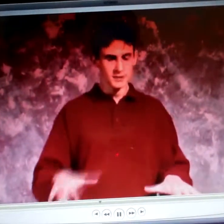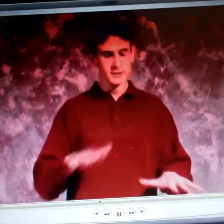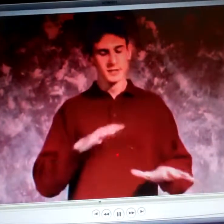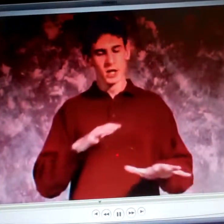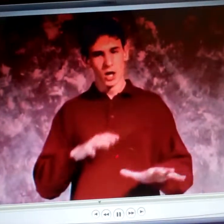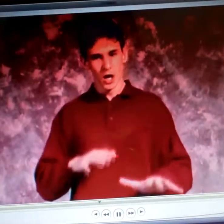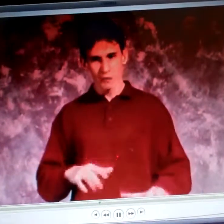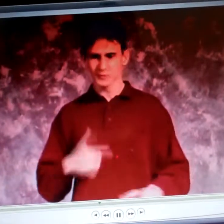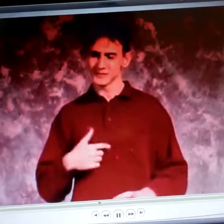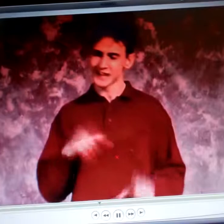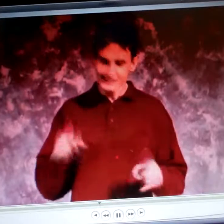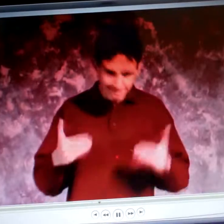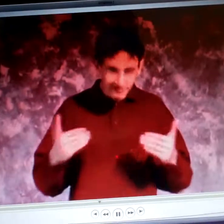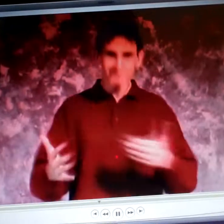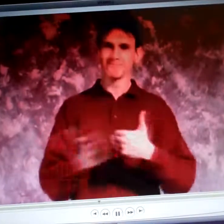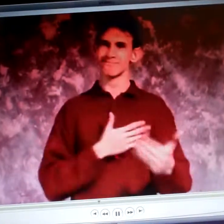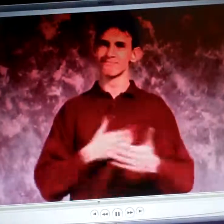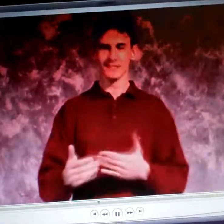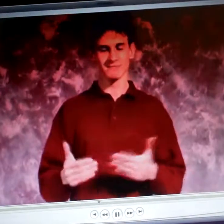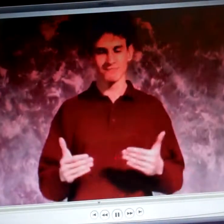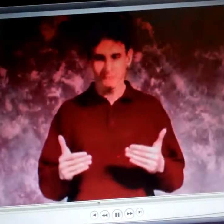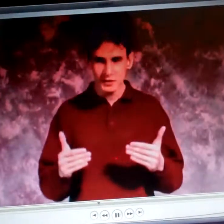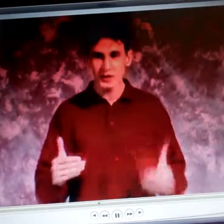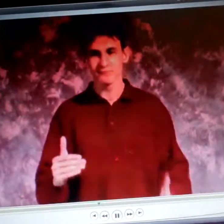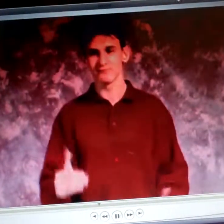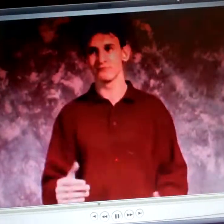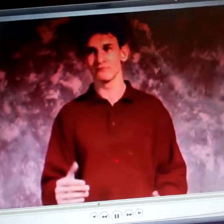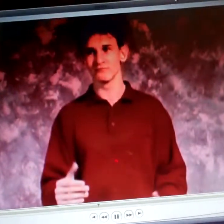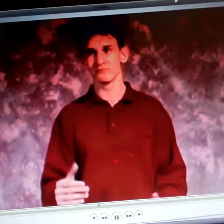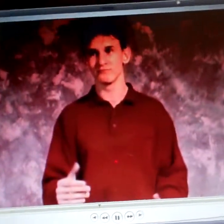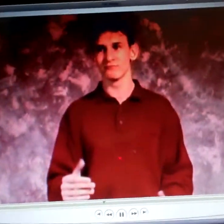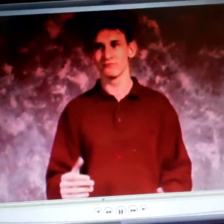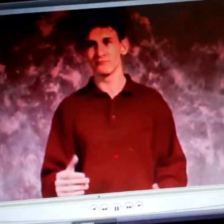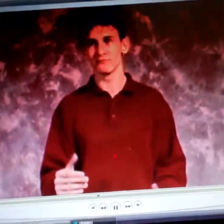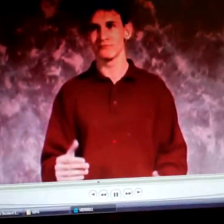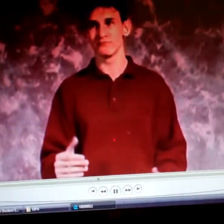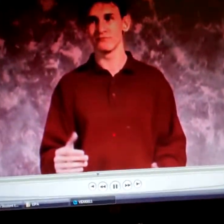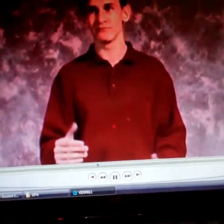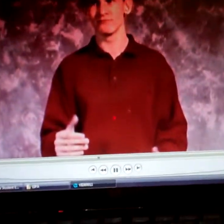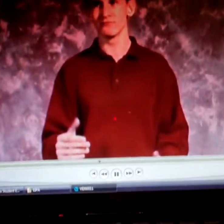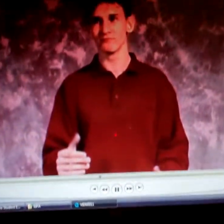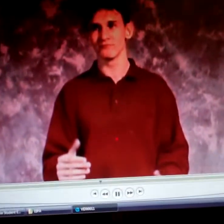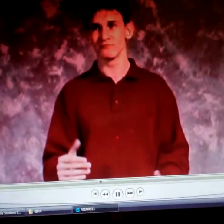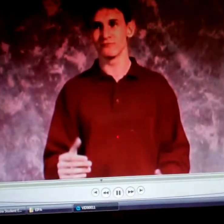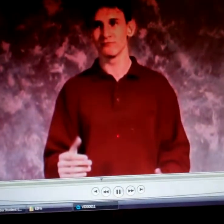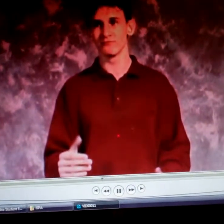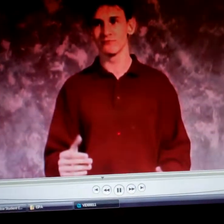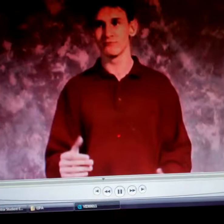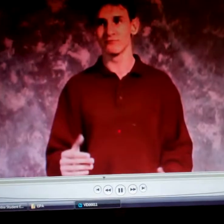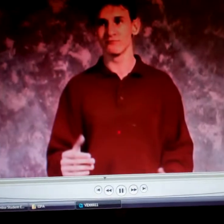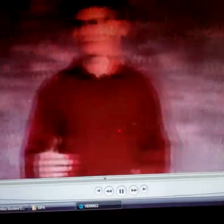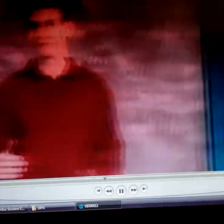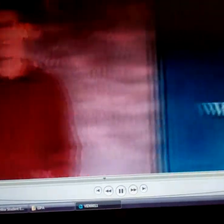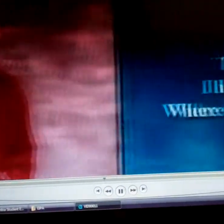And I feel like it was kind of inconsiderate of him not to stay with the group because everyone was worried. But, that's that.